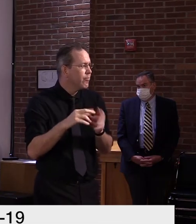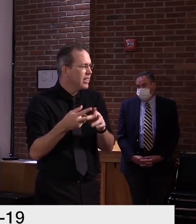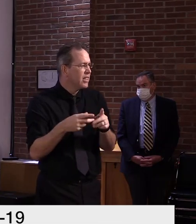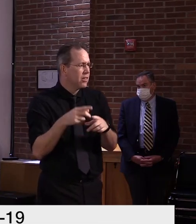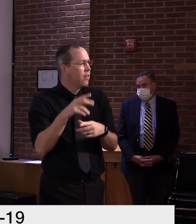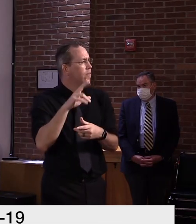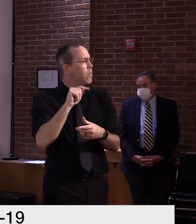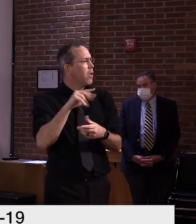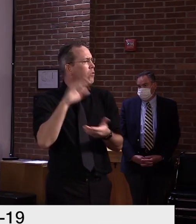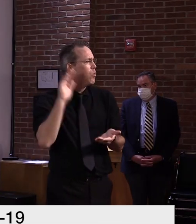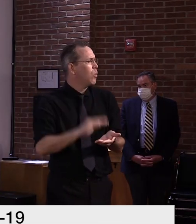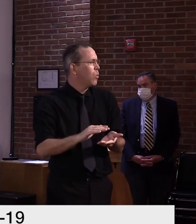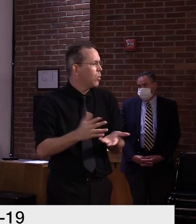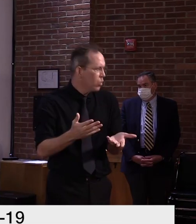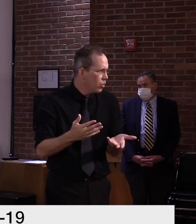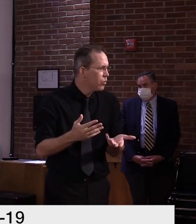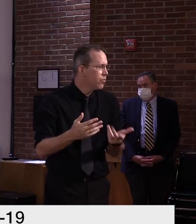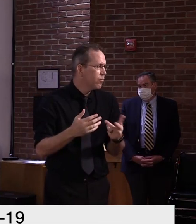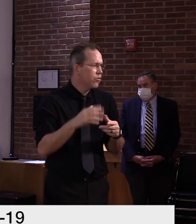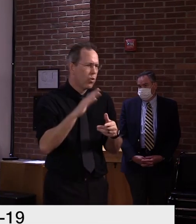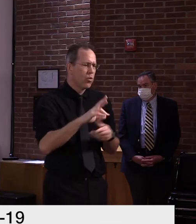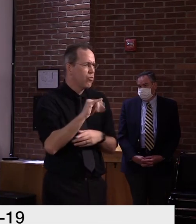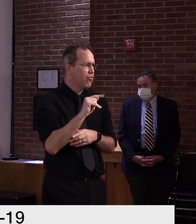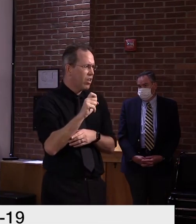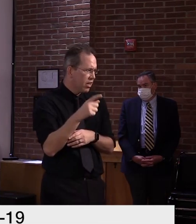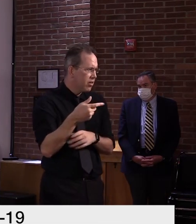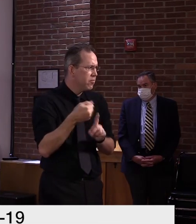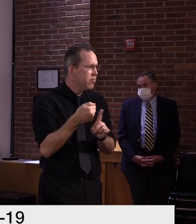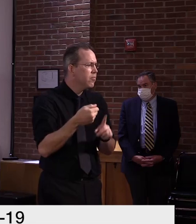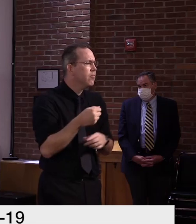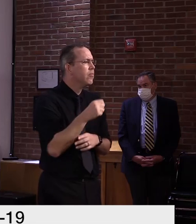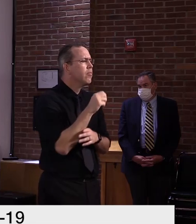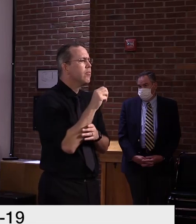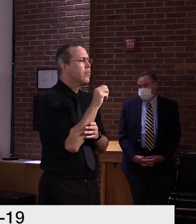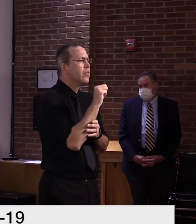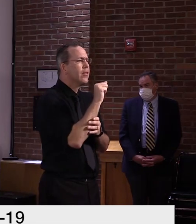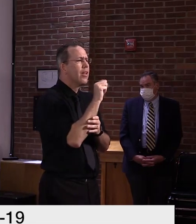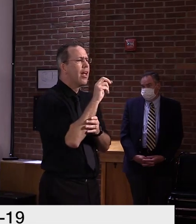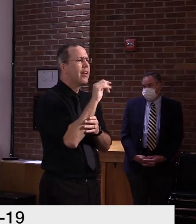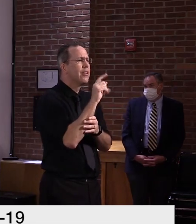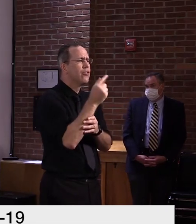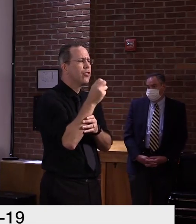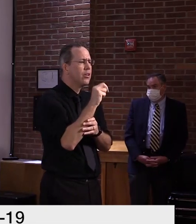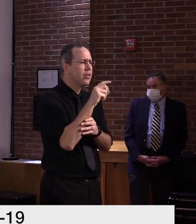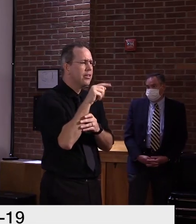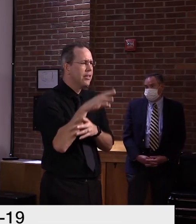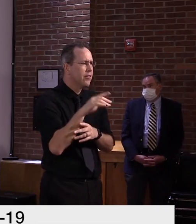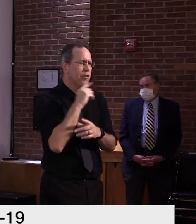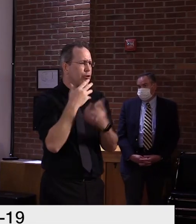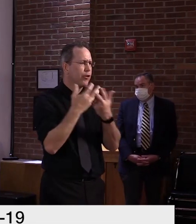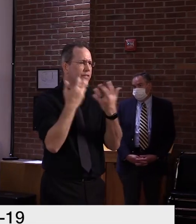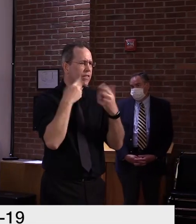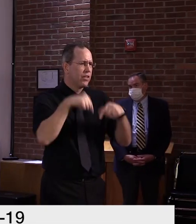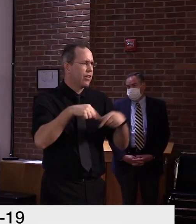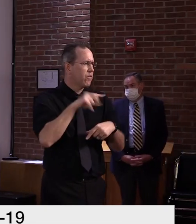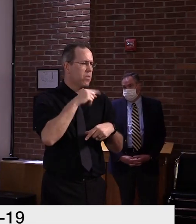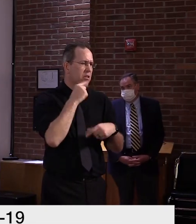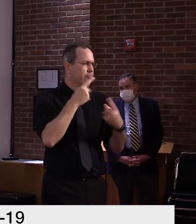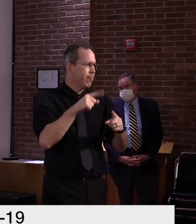um, it wouldn't be an appropriate test. I, I guess I could mention that, you know, this test is being, um,